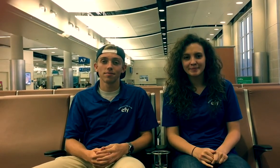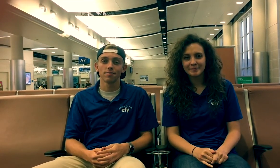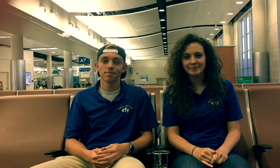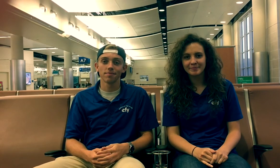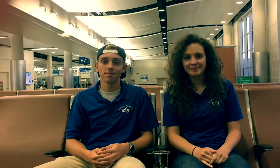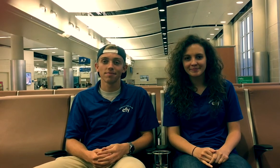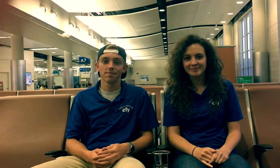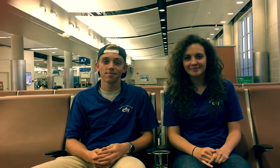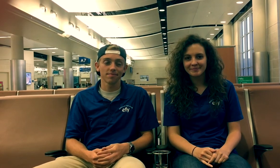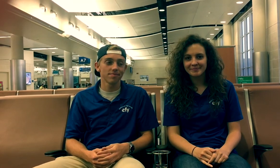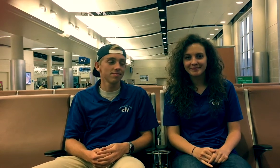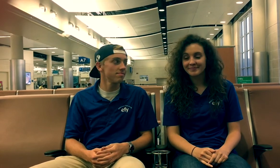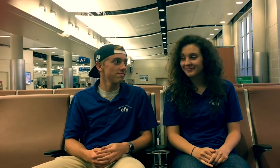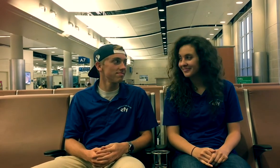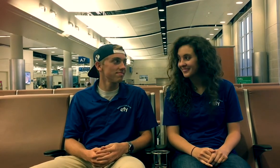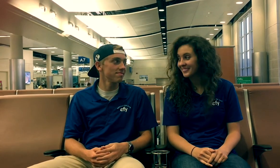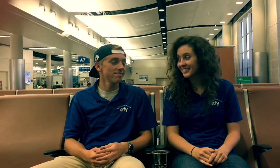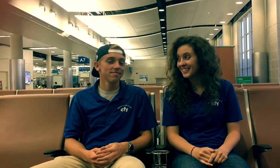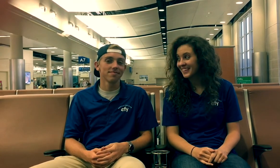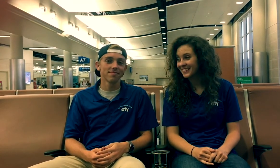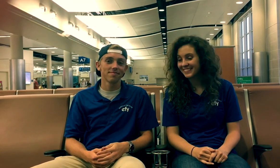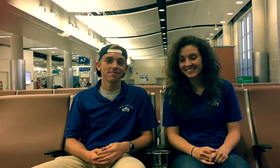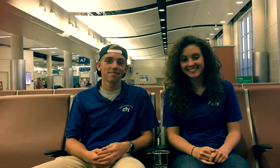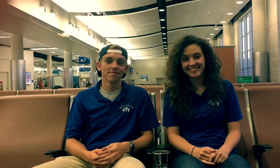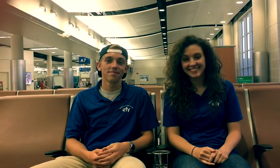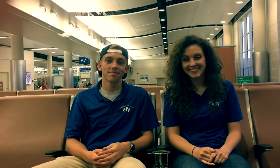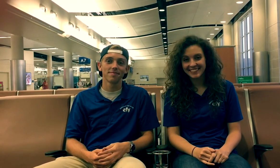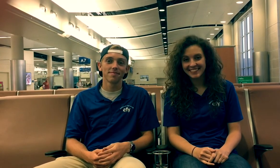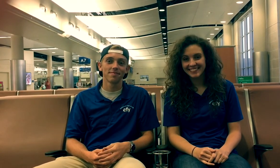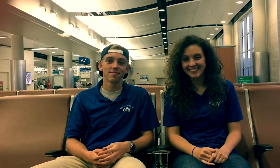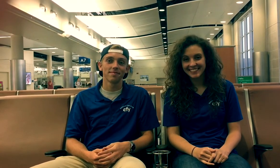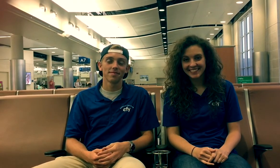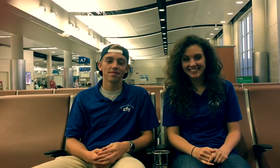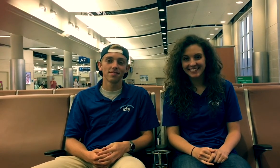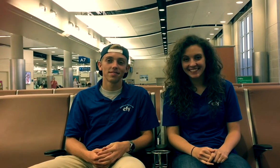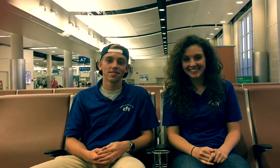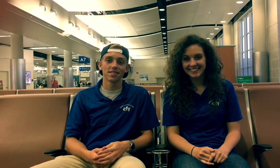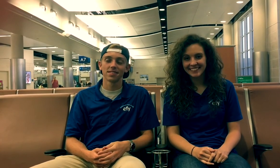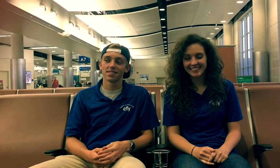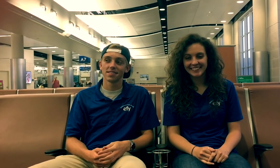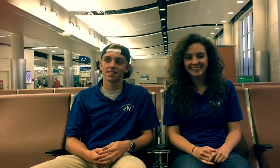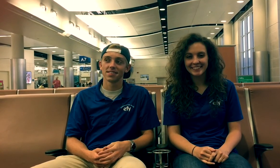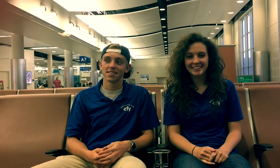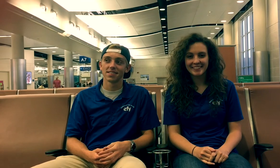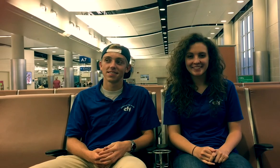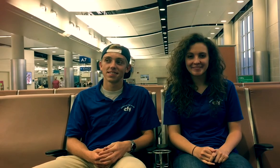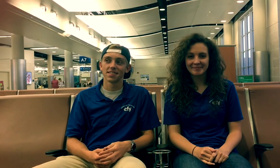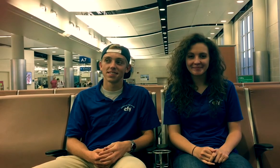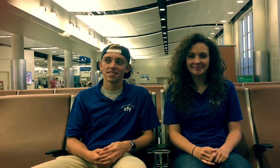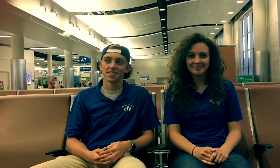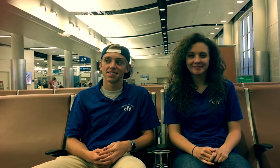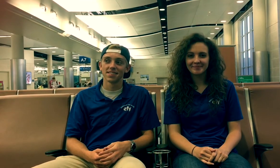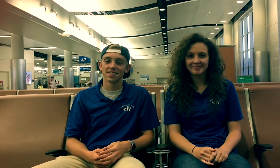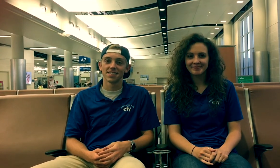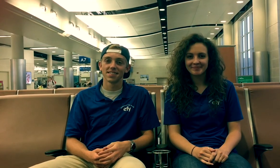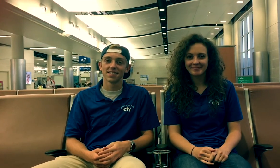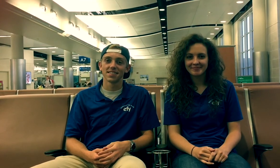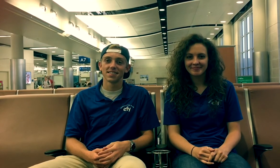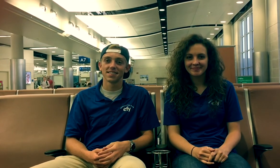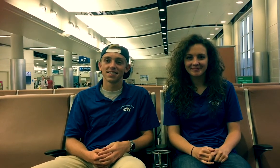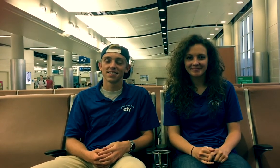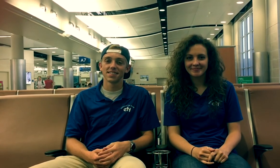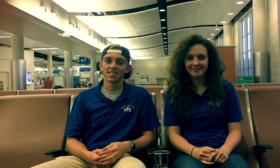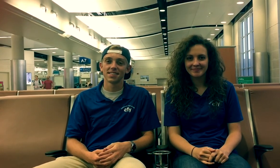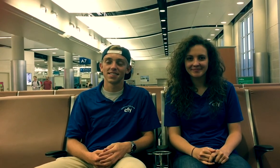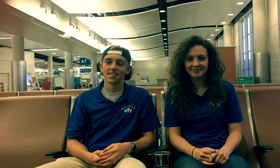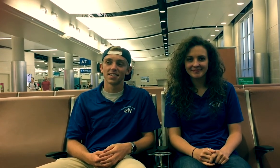loves